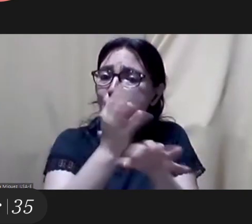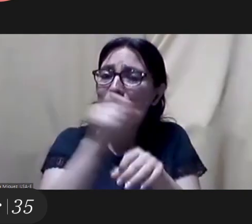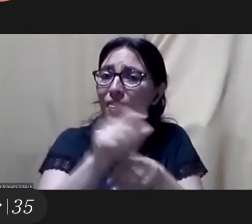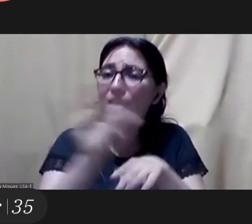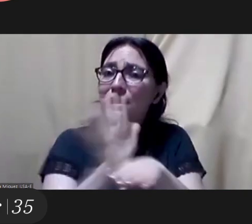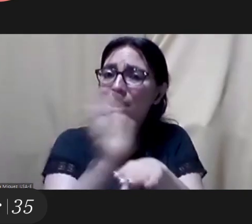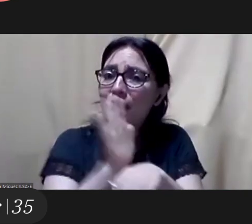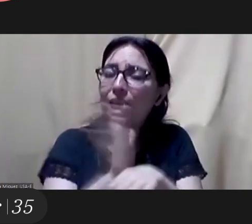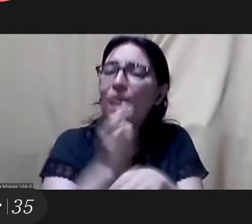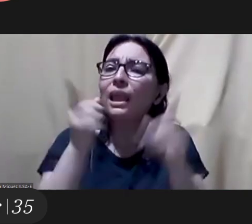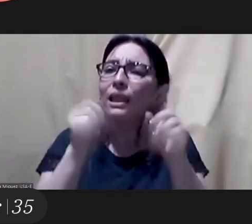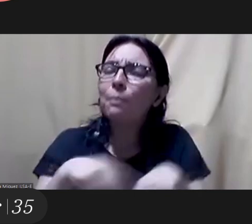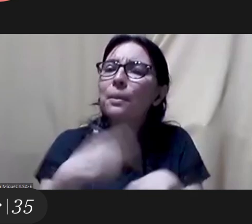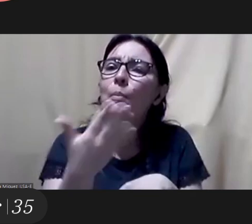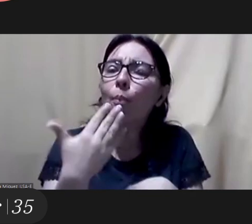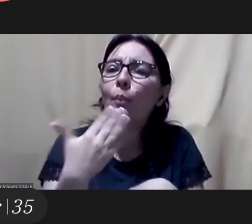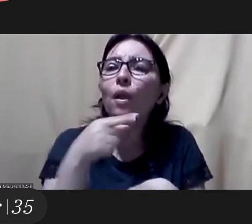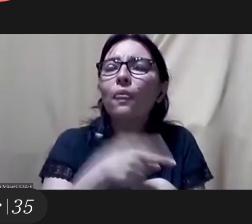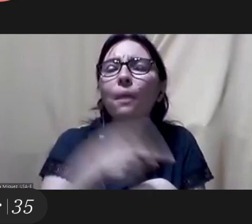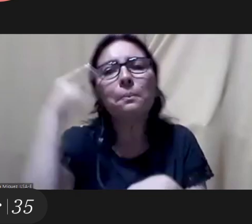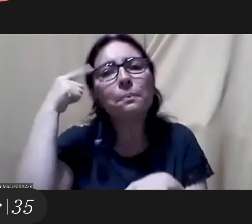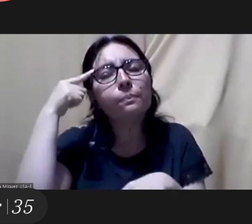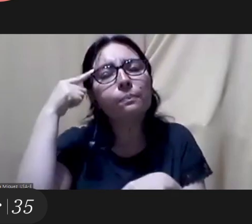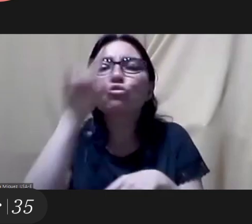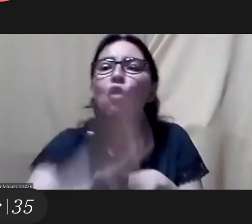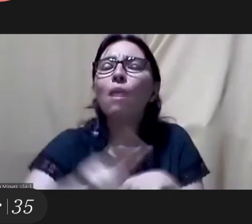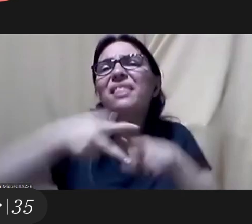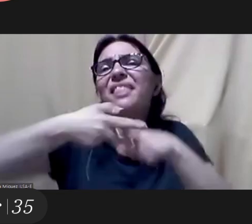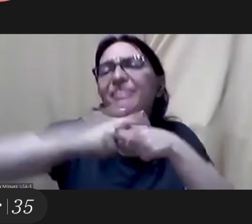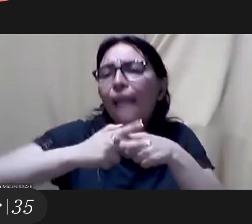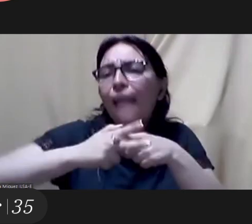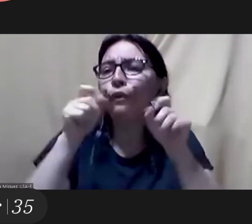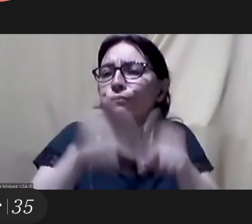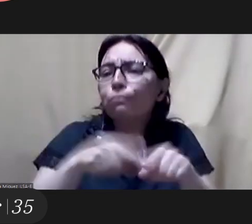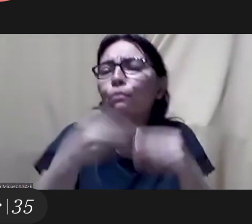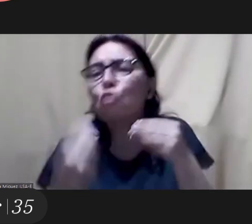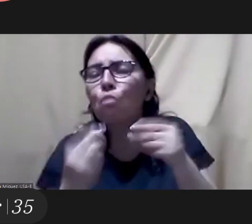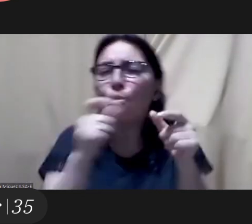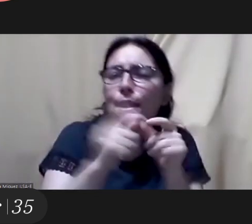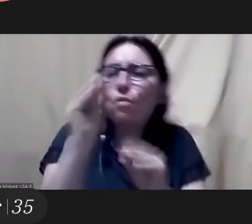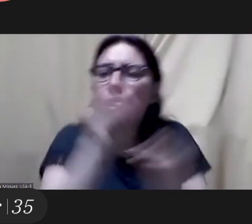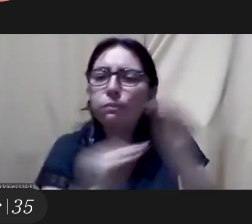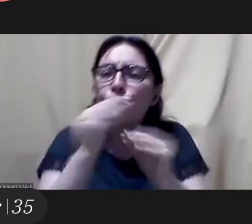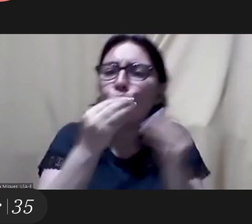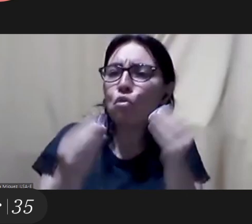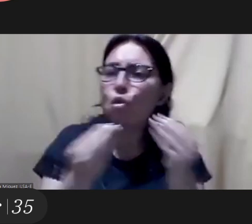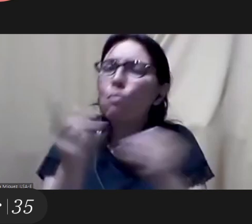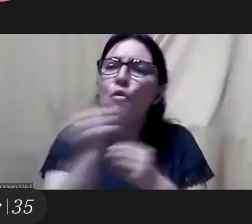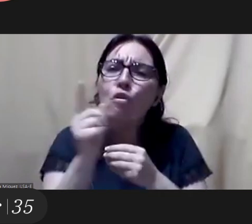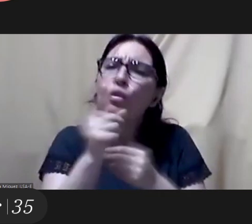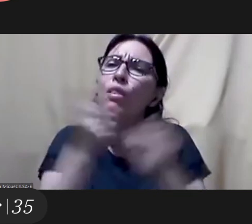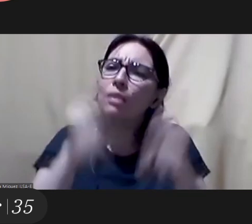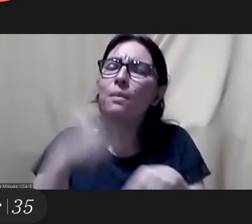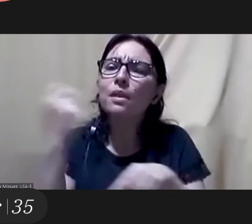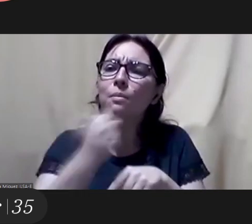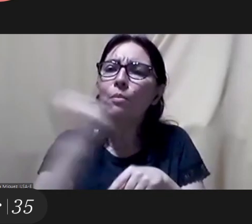have a perspective not only in terms of studying the technical aspects of how to make a movie, how to make a film, but to